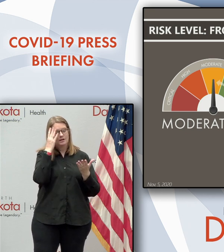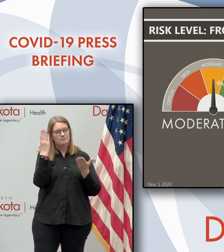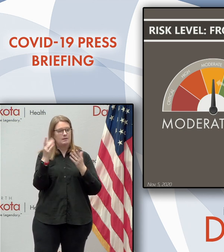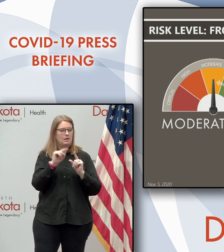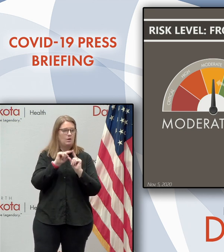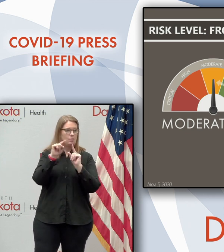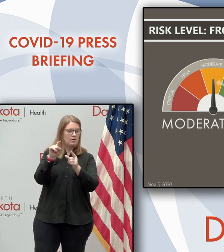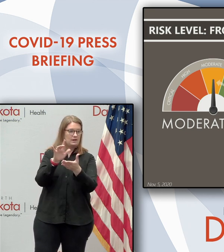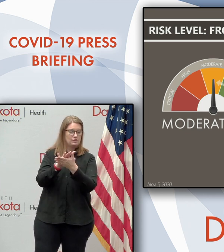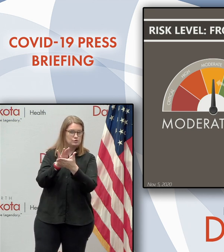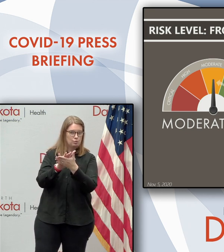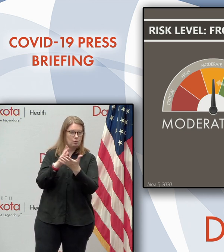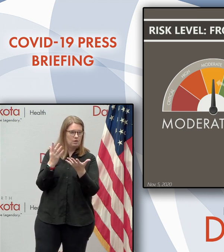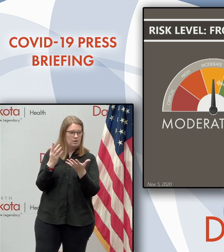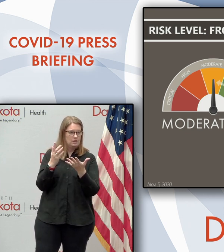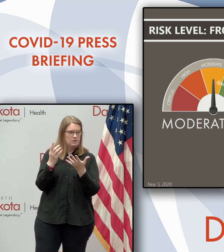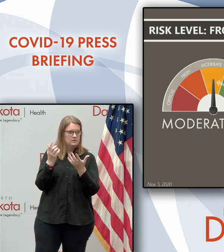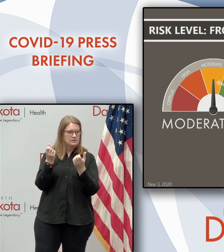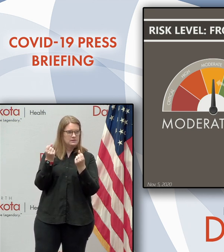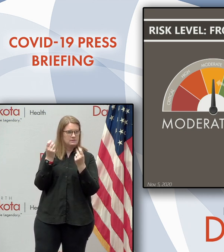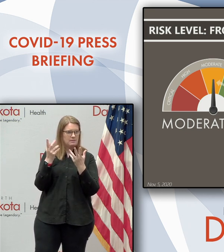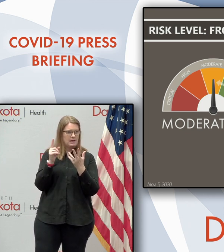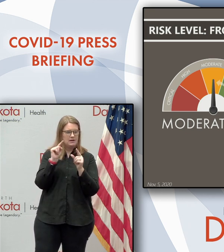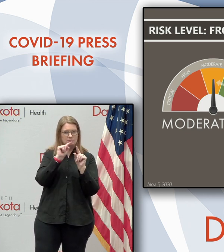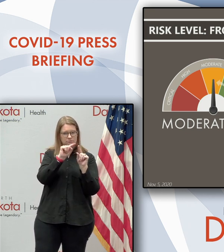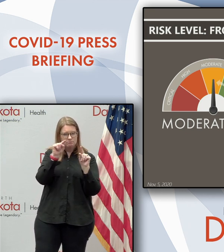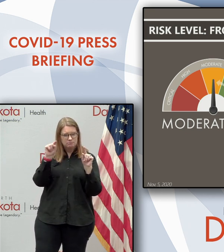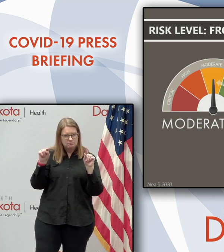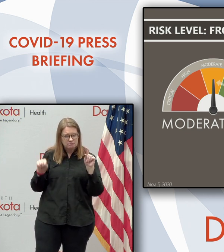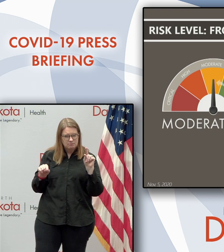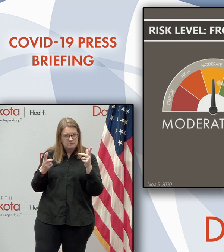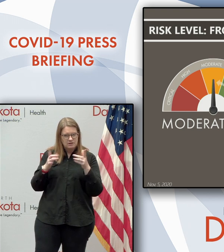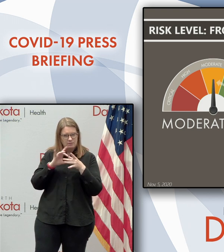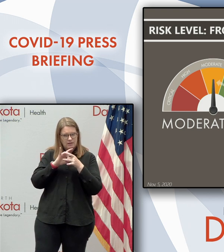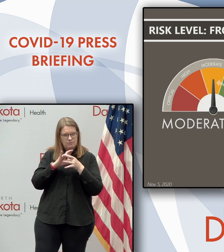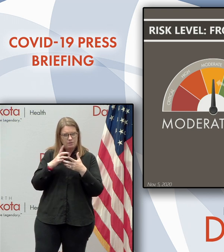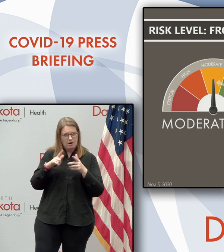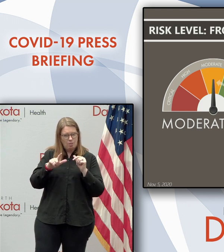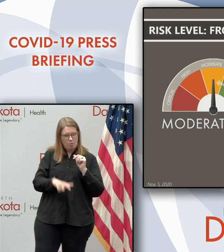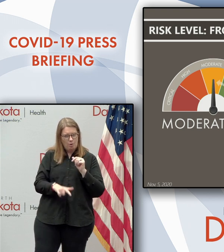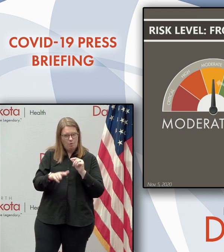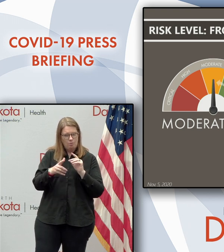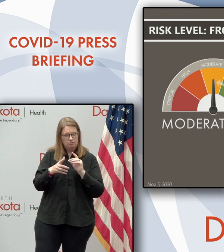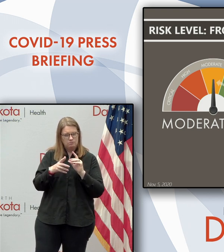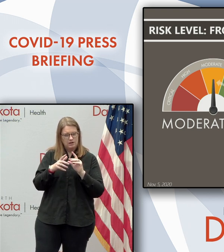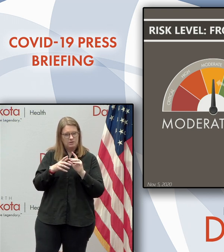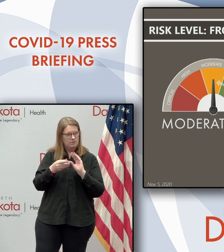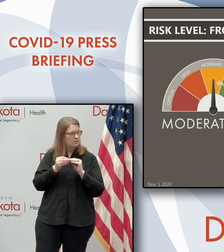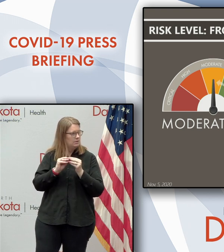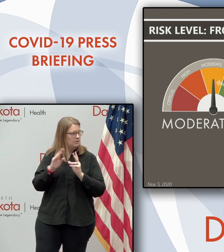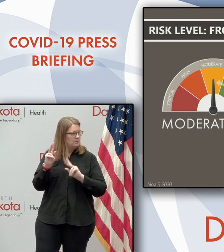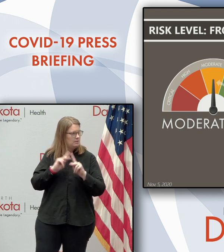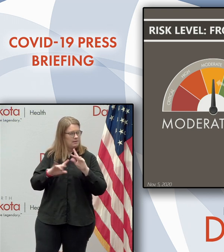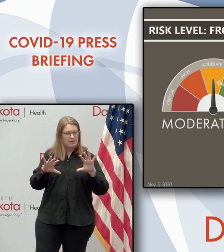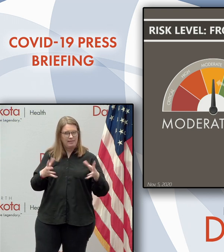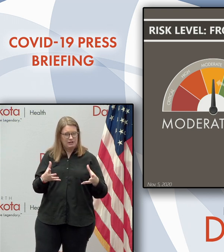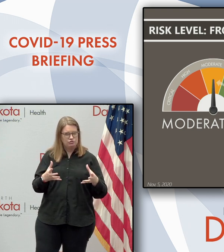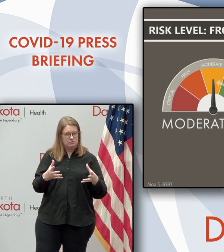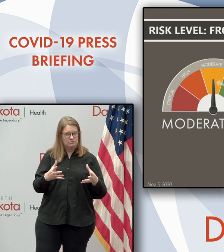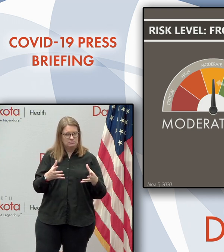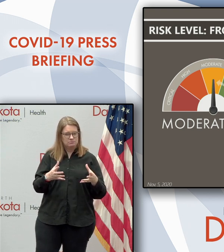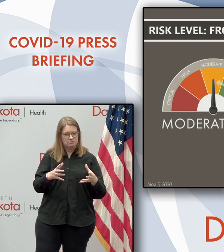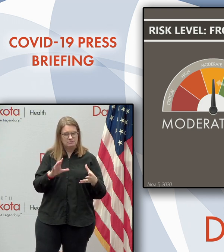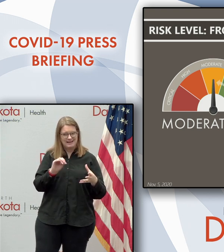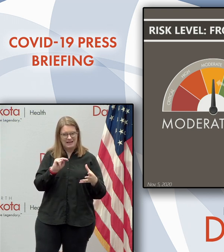school. Uh, there's a lot of movement between some of our low population counties and our higher ones. And so again, the, the virus doesn't recognize the